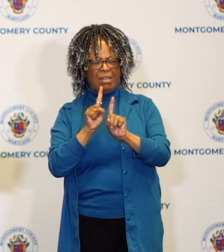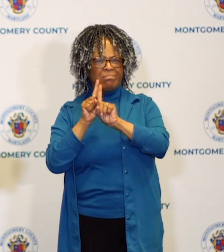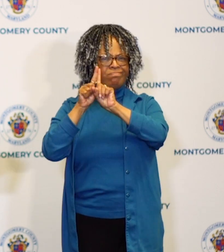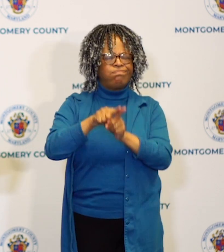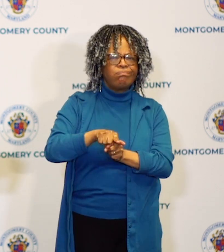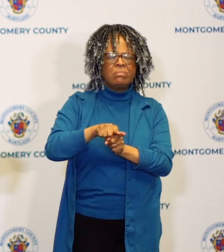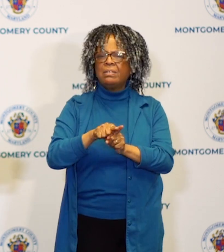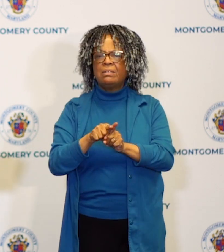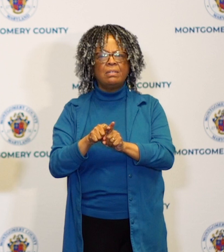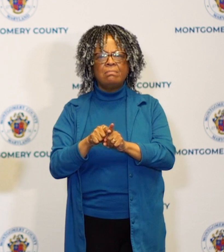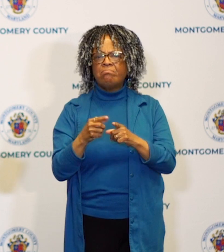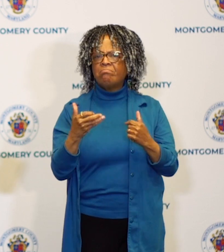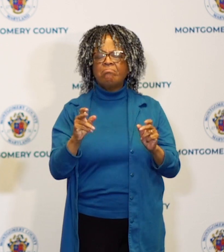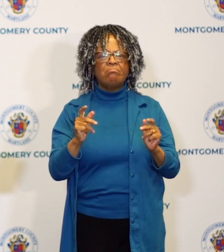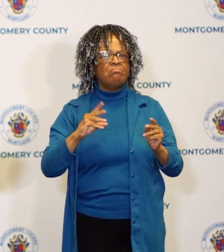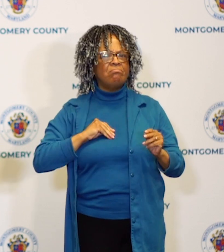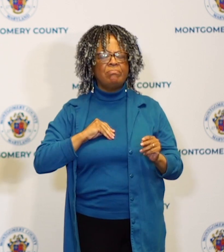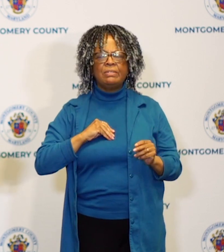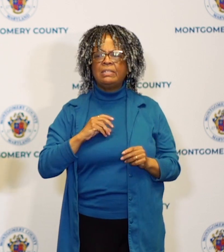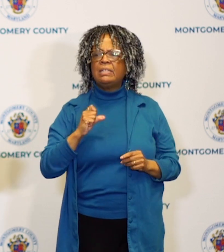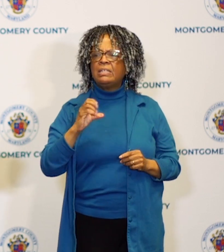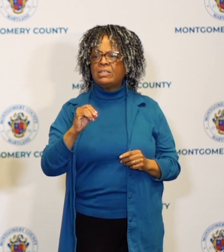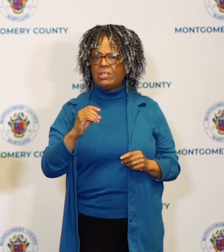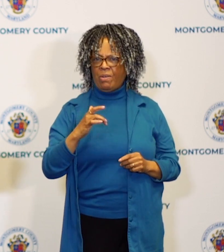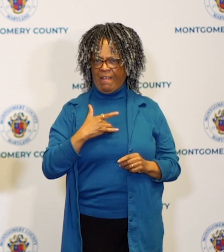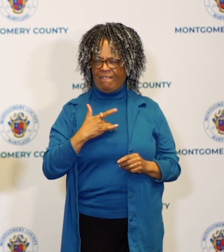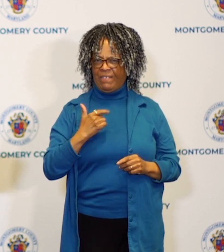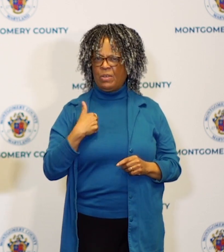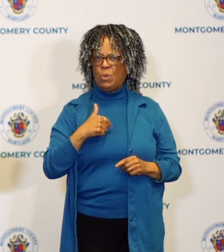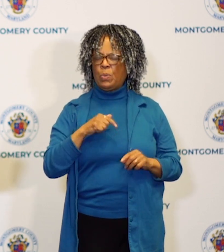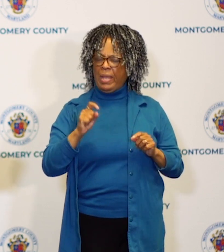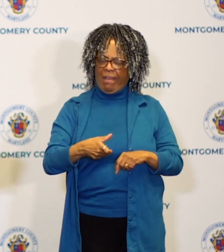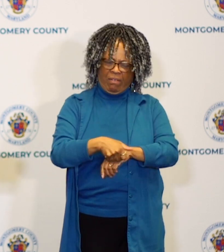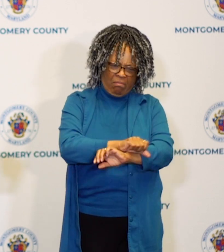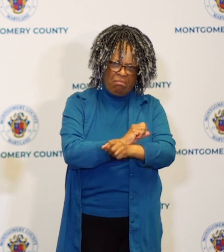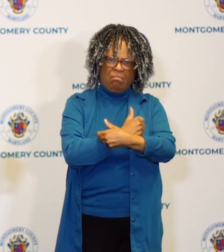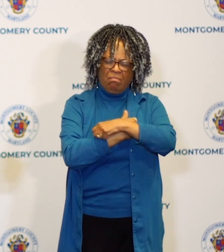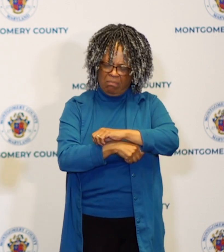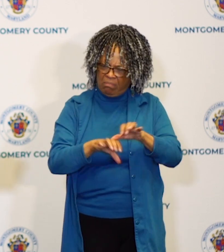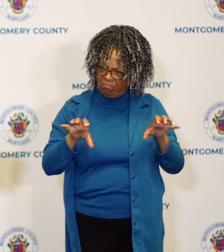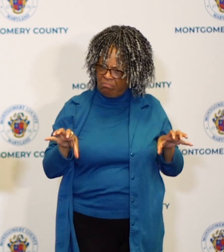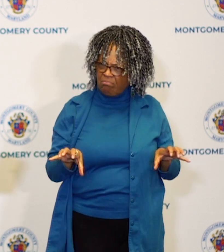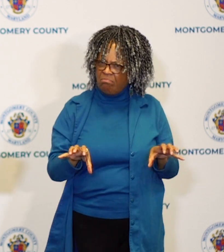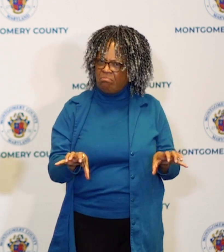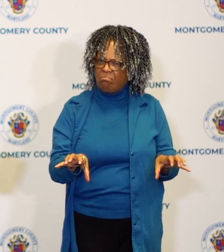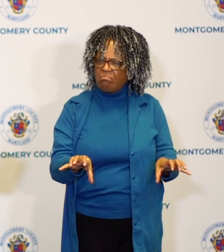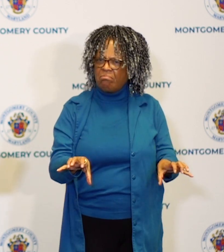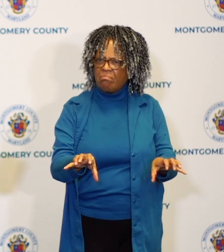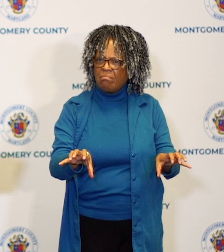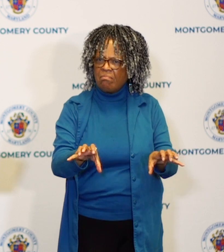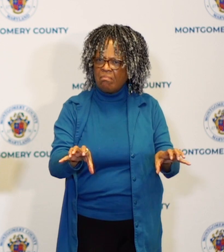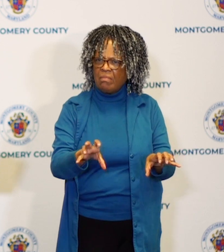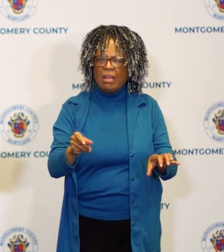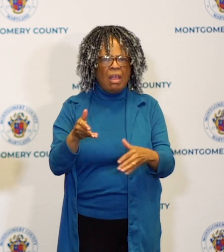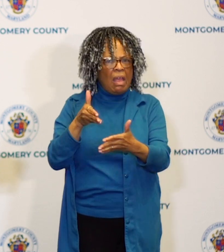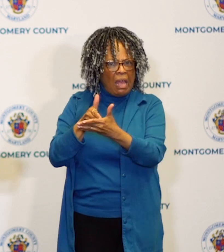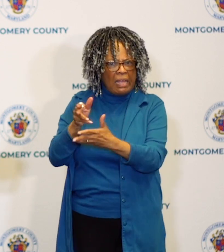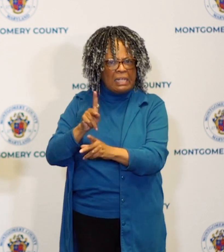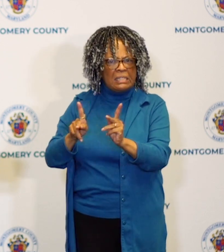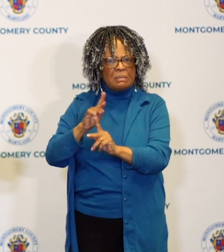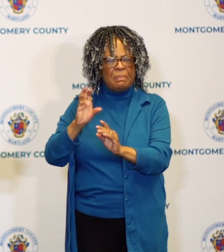us I believe to be much more aggressive in the outer world in terms of confronting people who spew this kind of nonsense